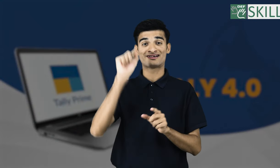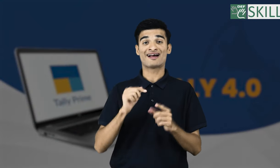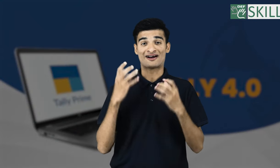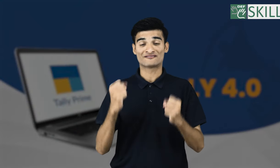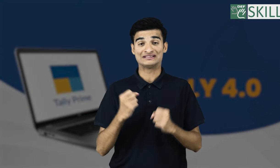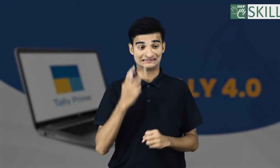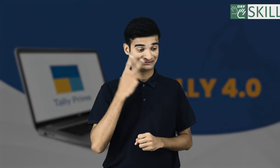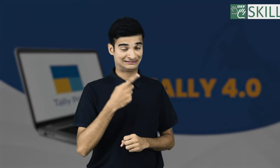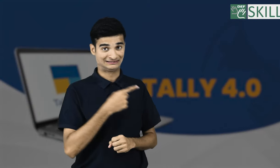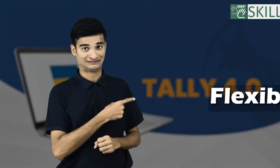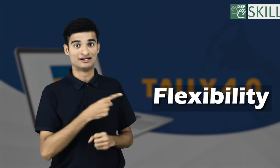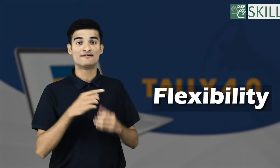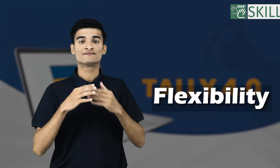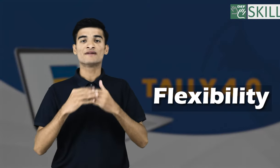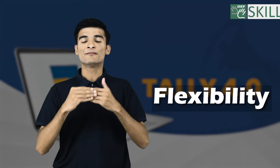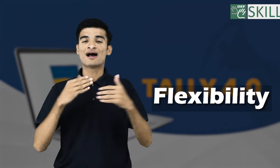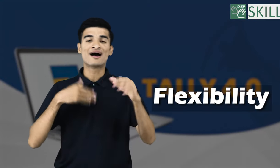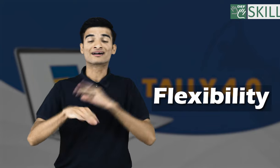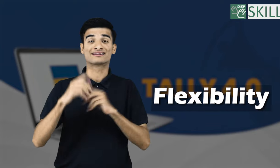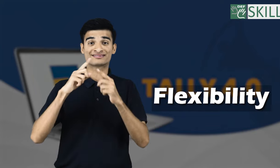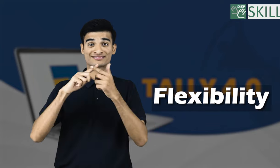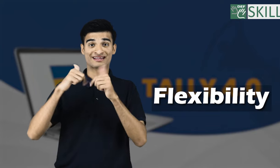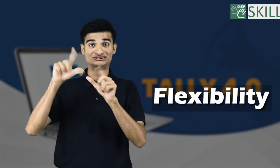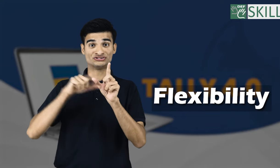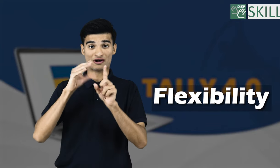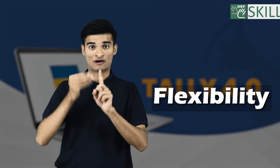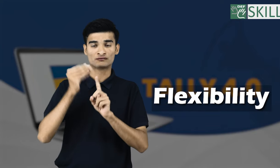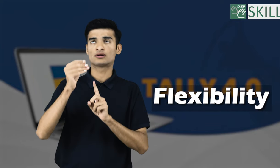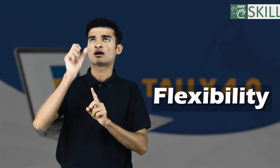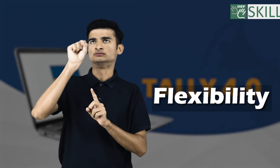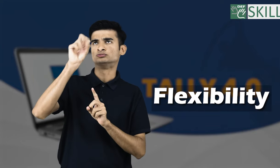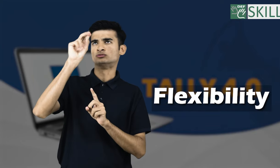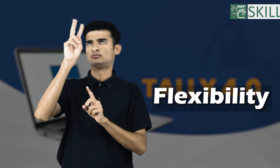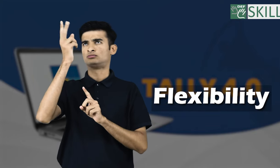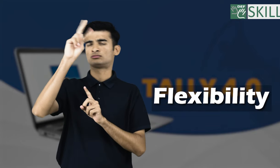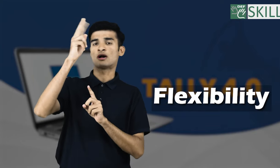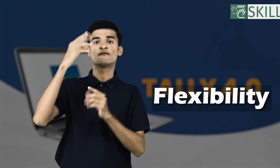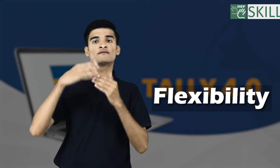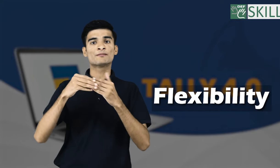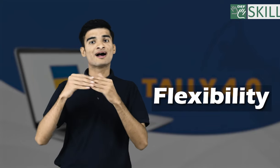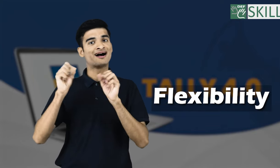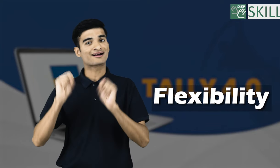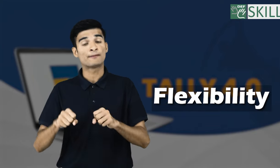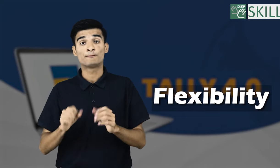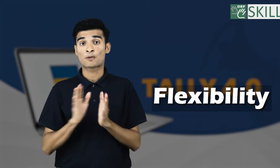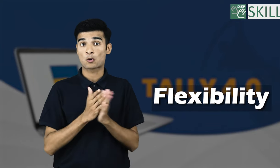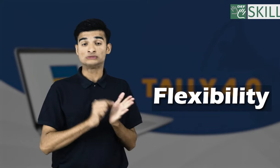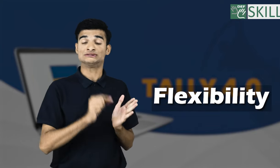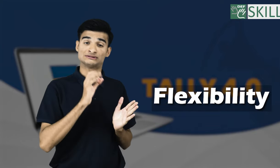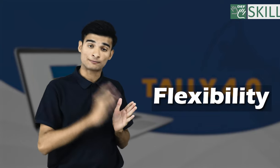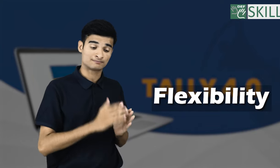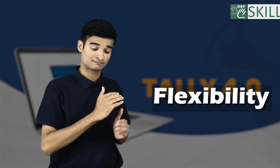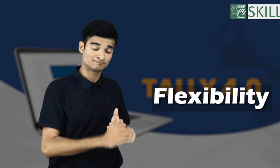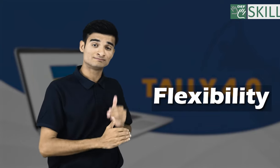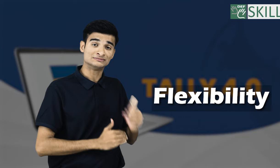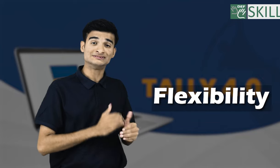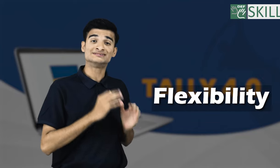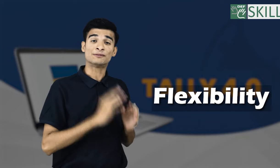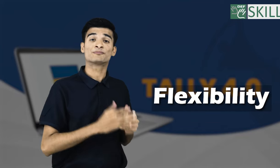First, flexibility. Once you make any changes to your masters, you can specify the date when those changes should be effective. Second,